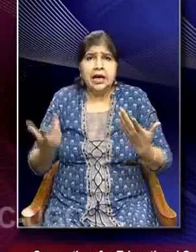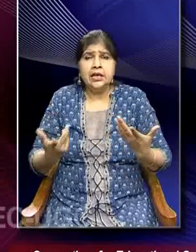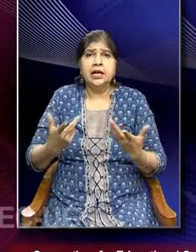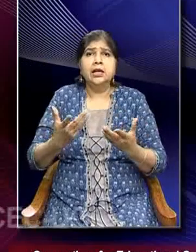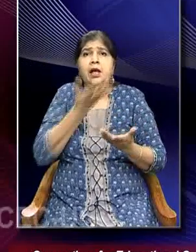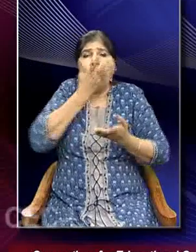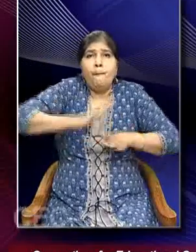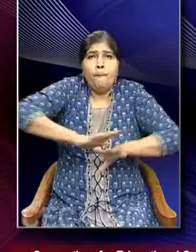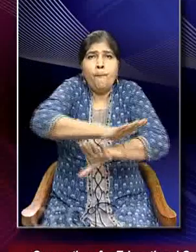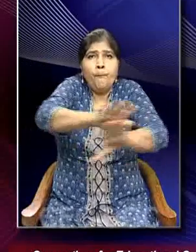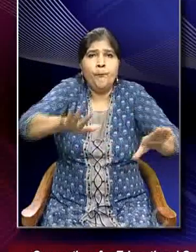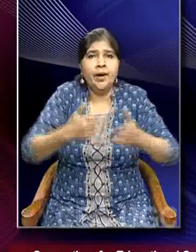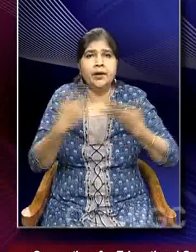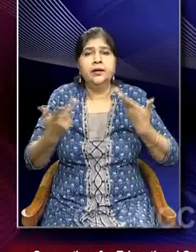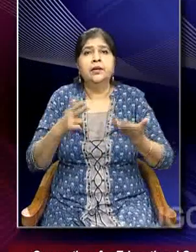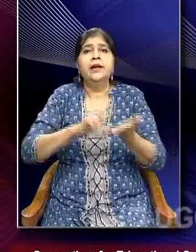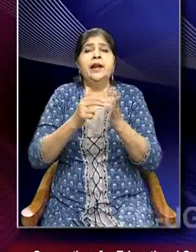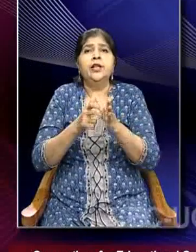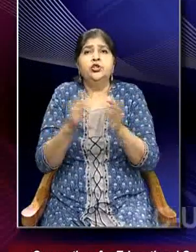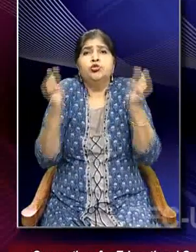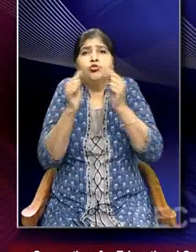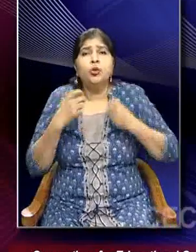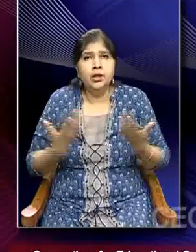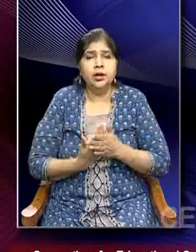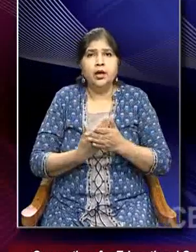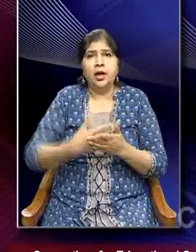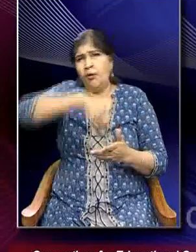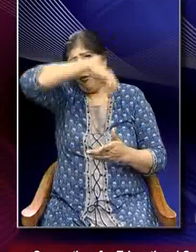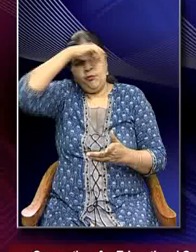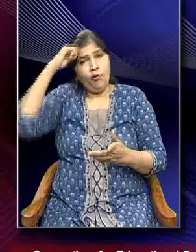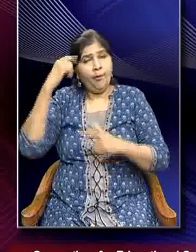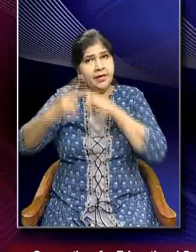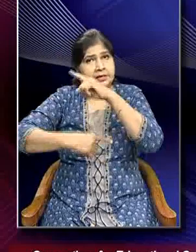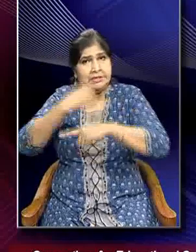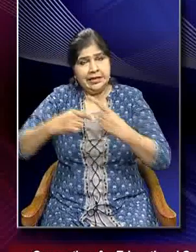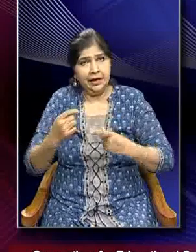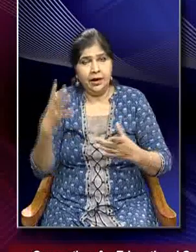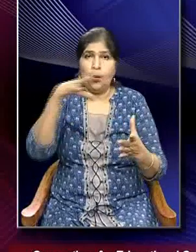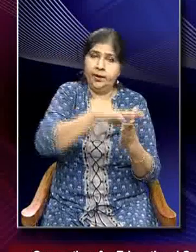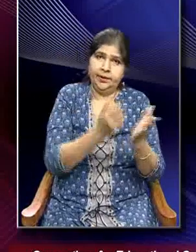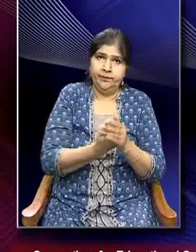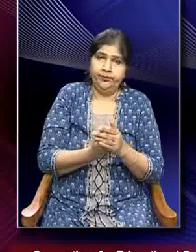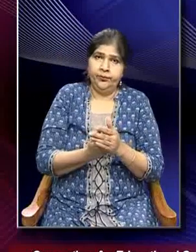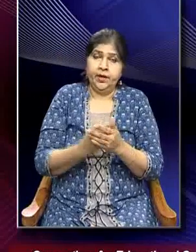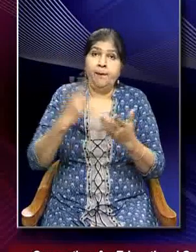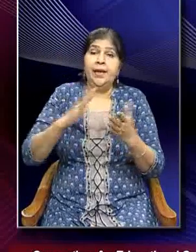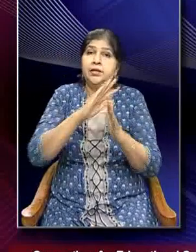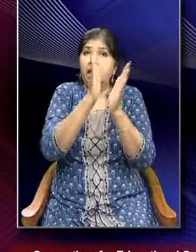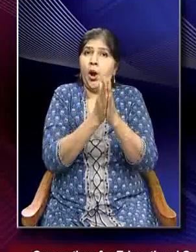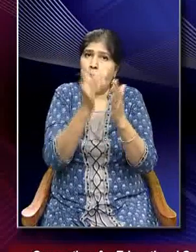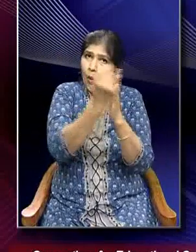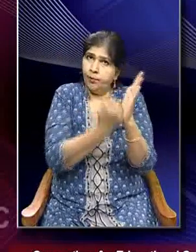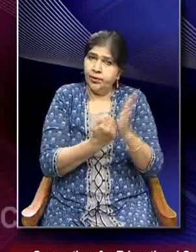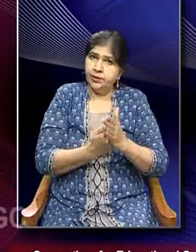ocean, natural cooling and warming cycles. A major component of